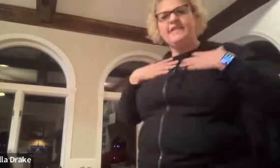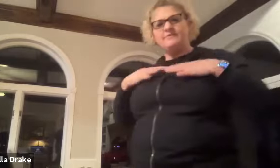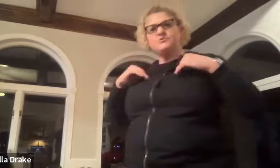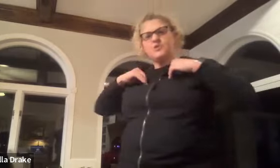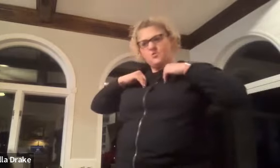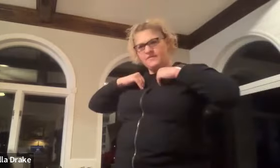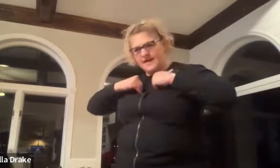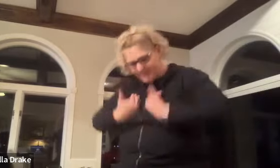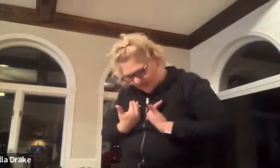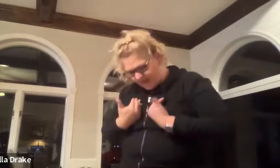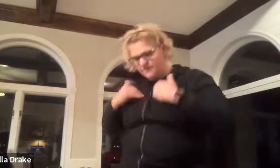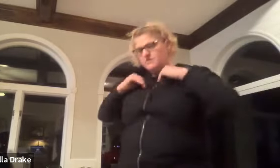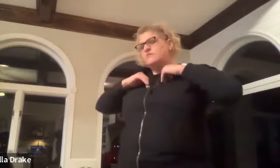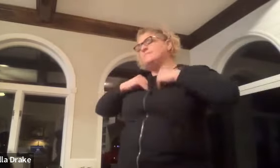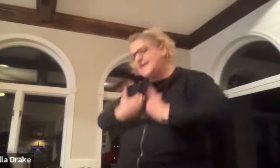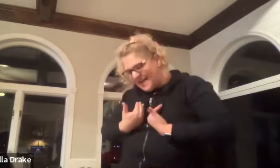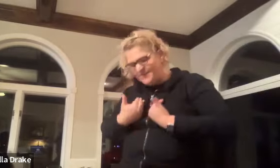language will go with that tired oh i'm tired